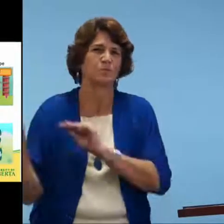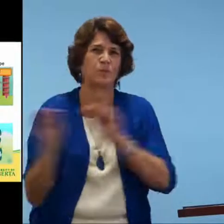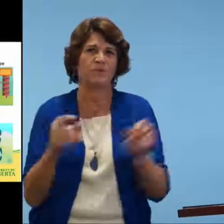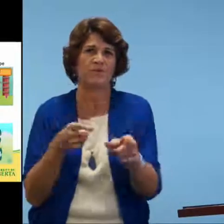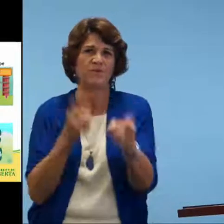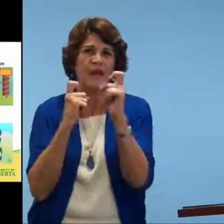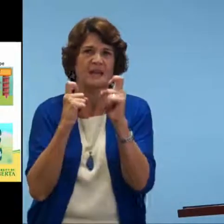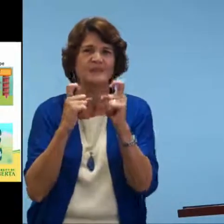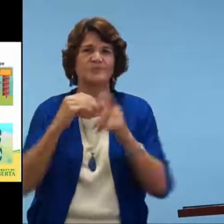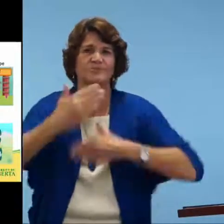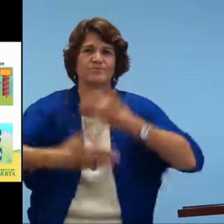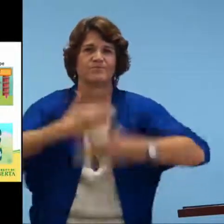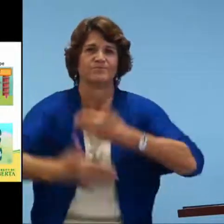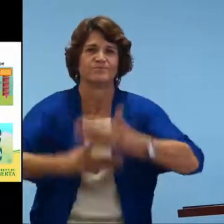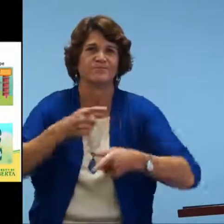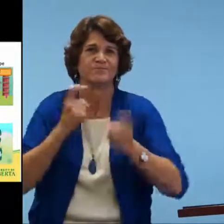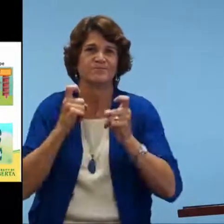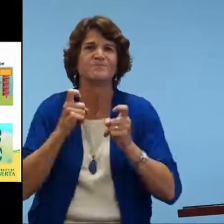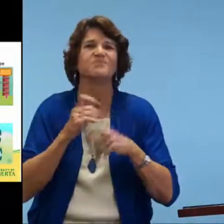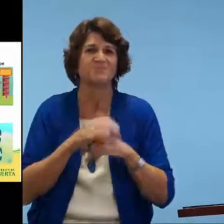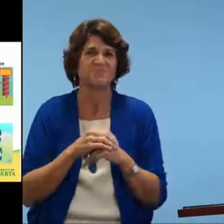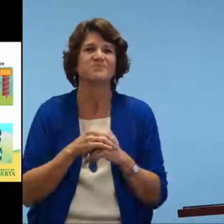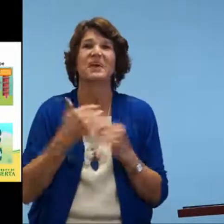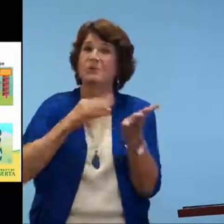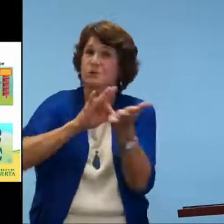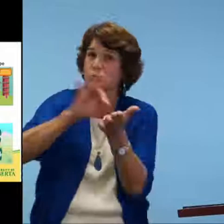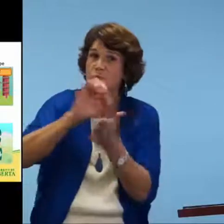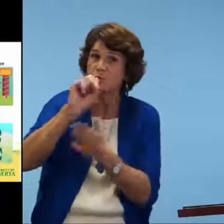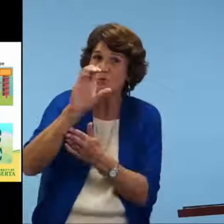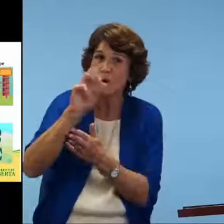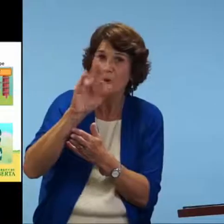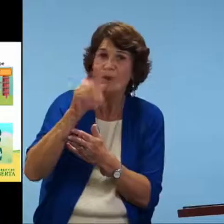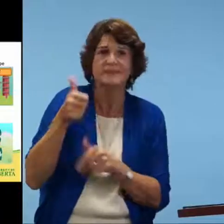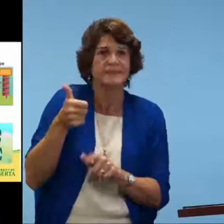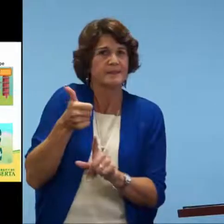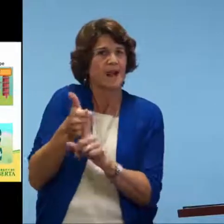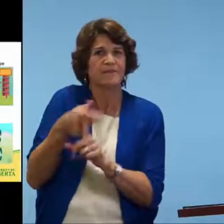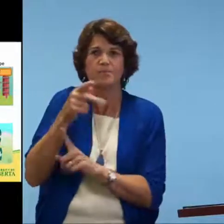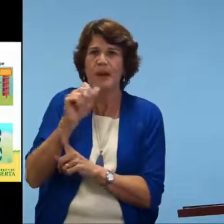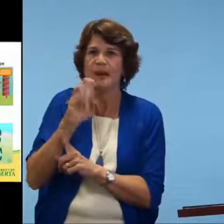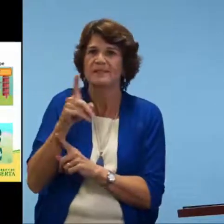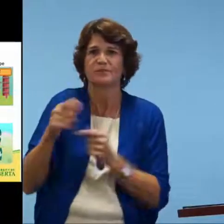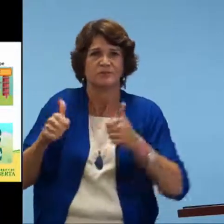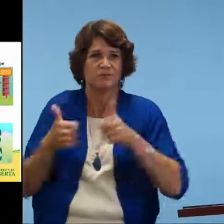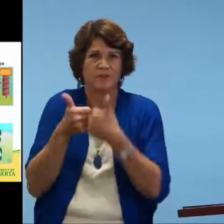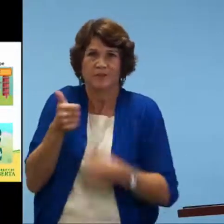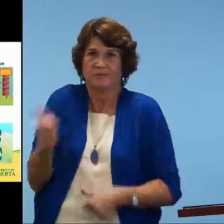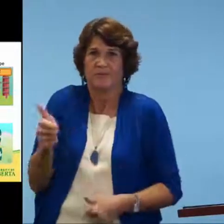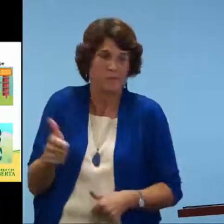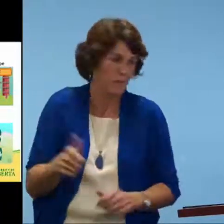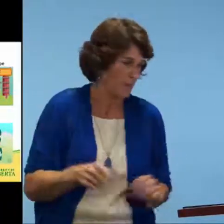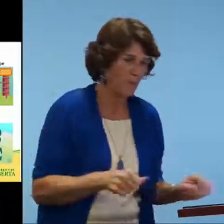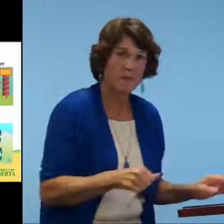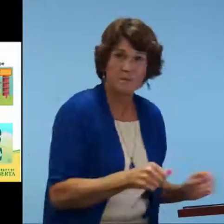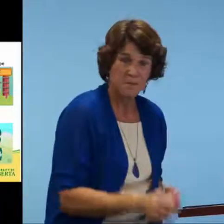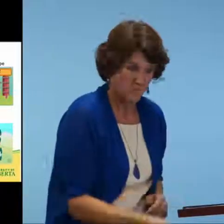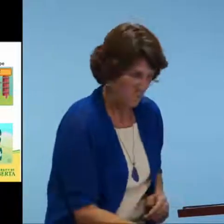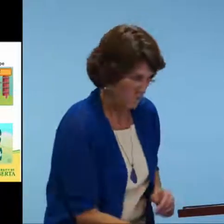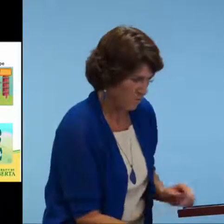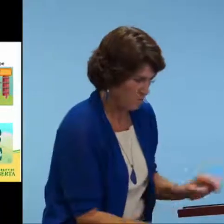themselves up. know that older children like to just move through things really quickly. Again it's got a scoring system. So